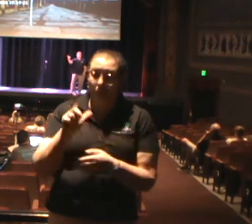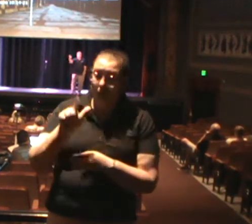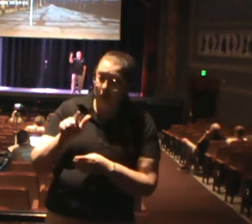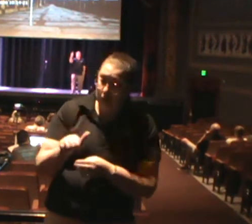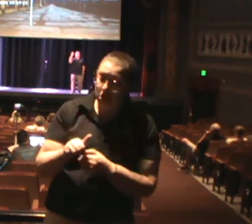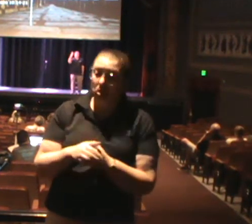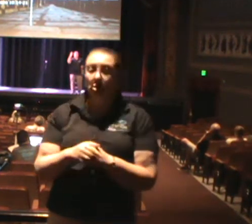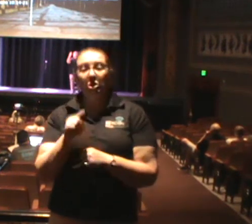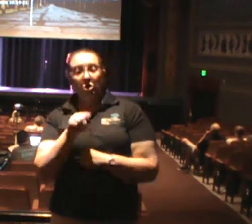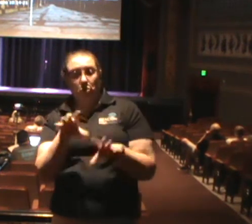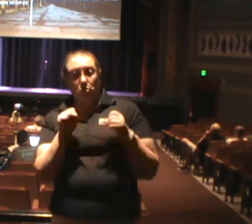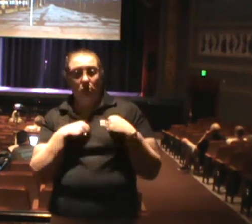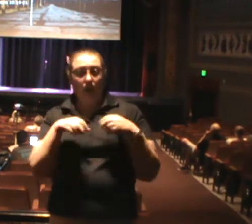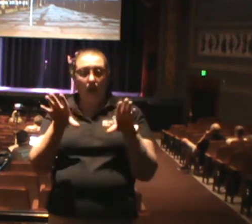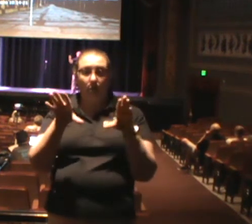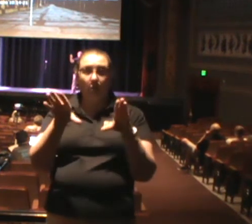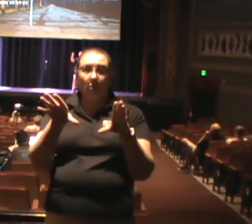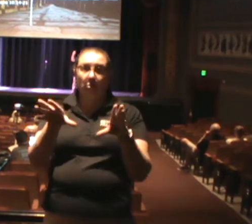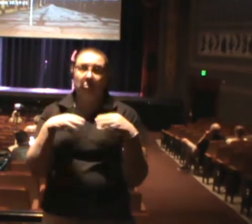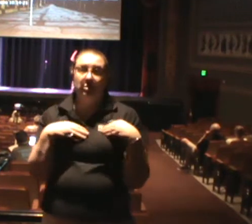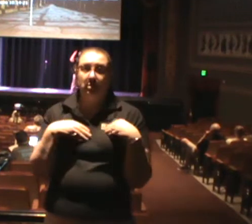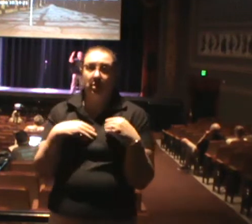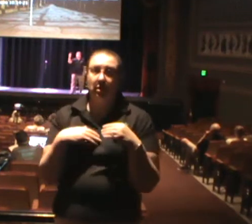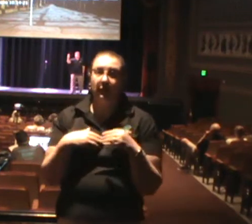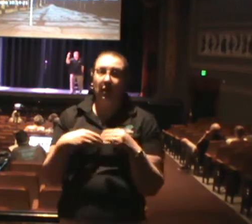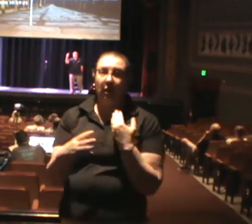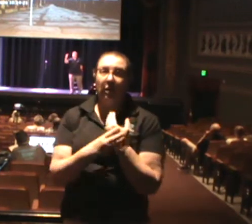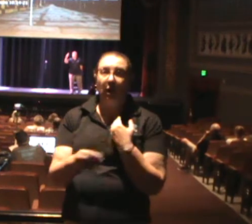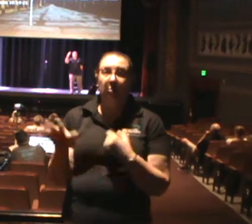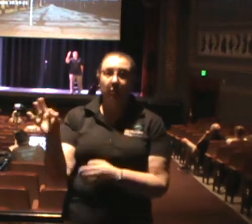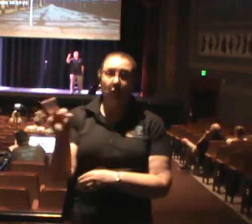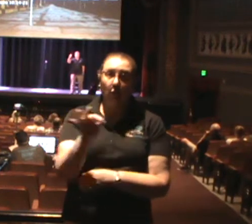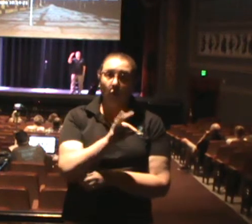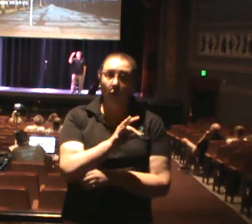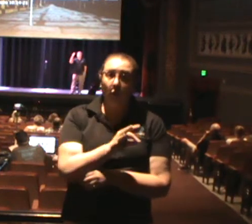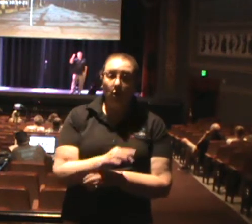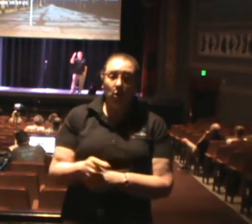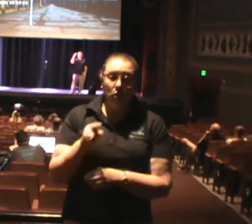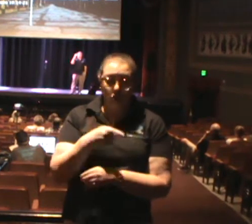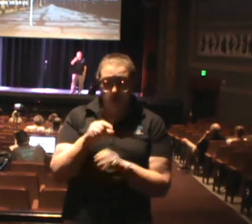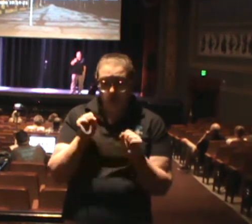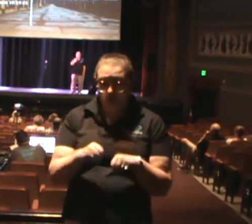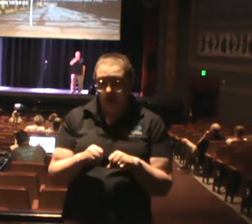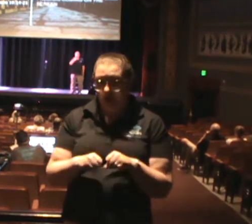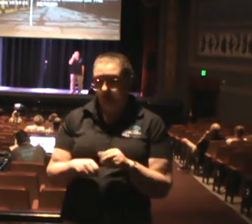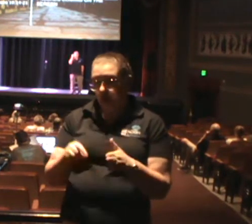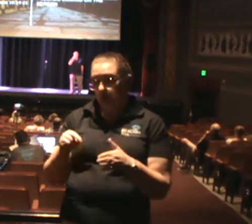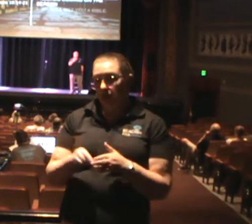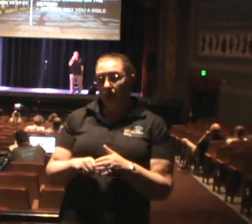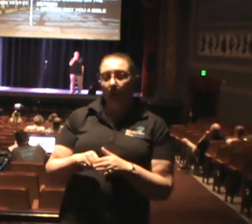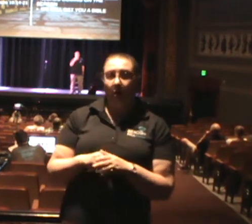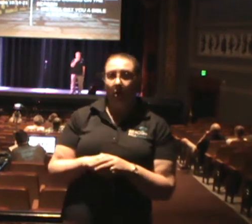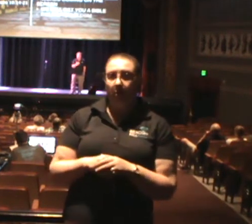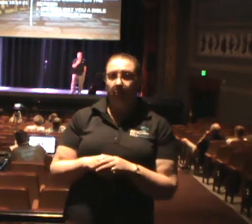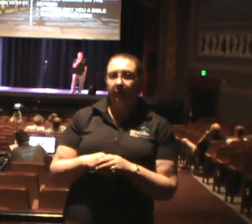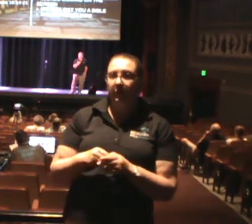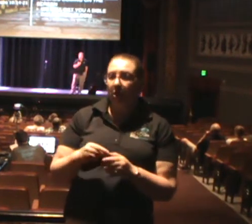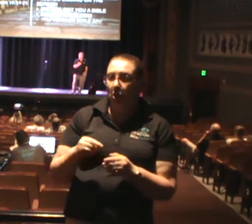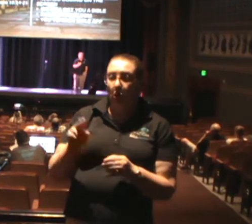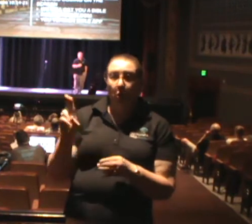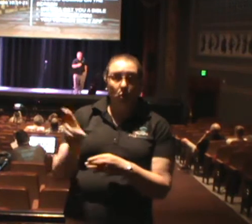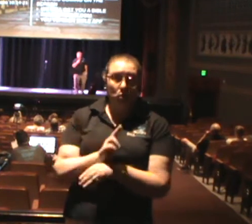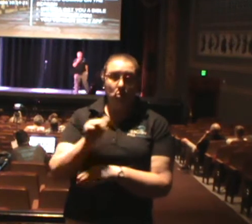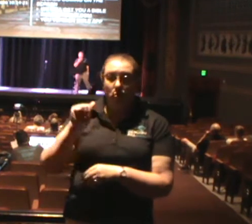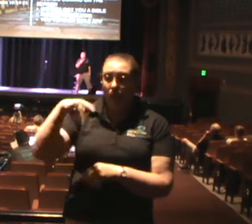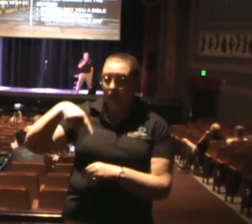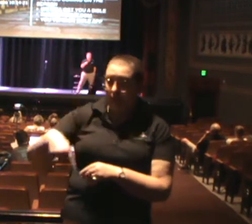preach. You can download YouVersion or you can go to Bible Gateway. I have given you five opportunities to hear the Word of God this